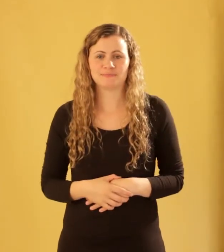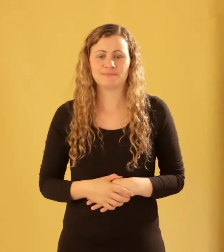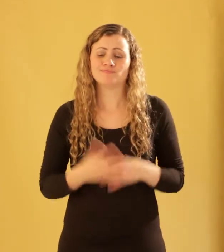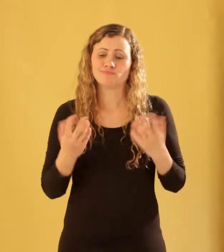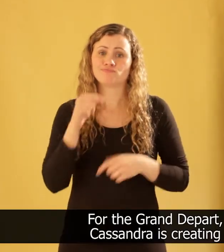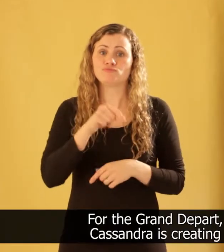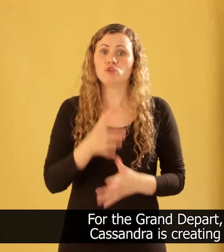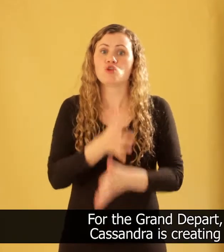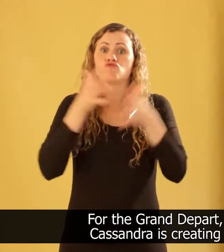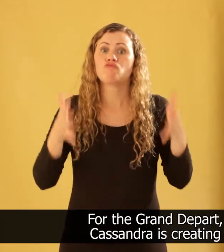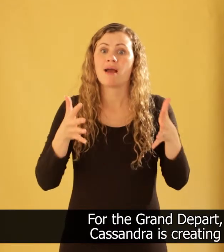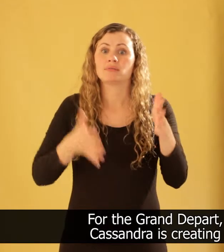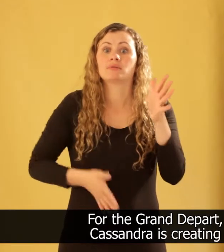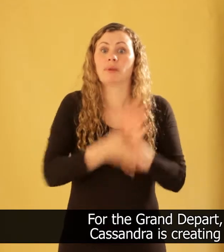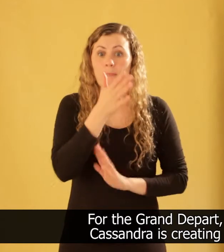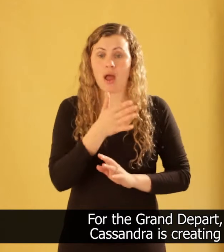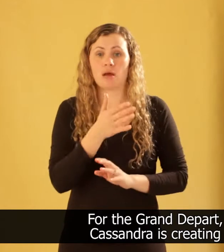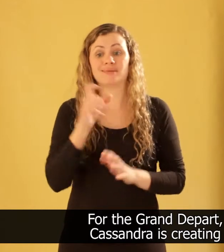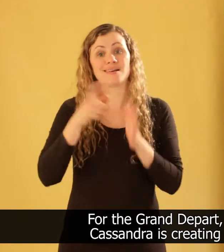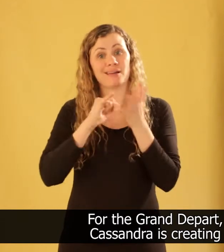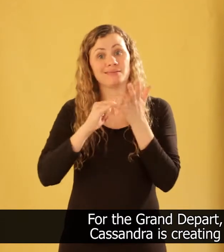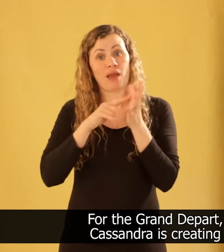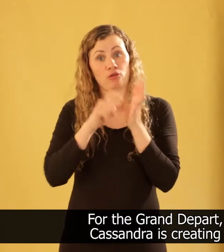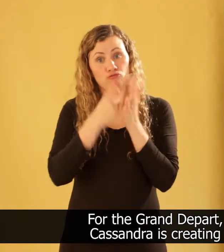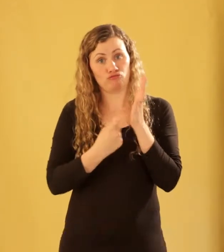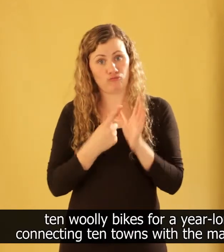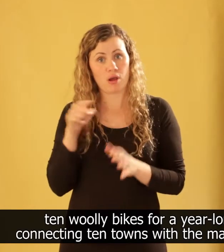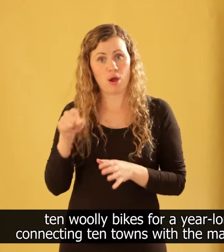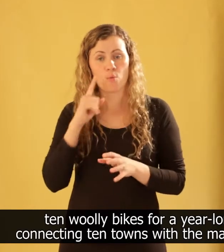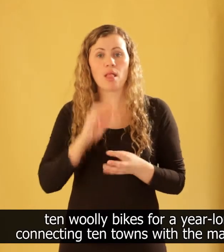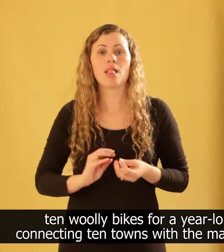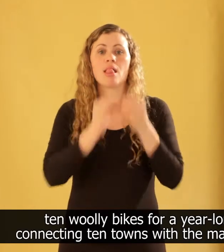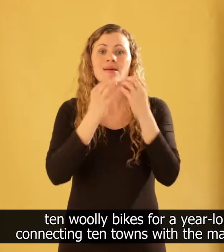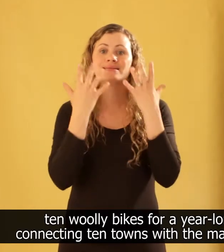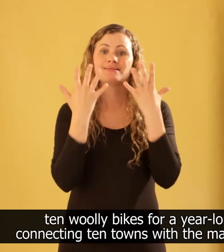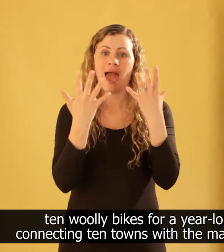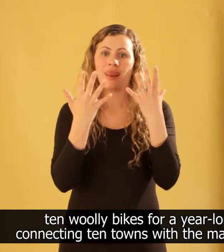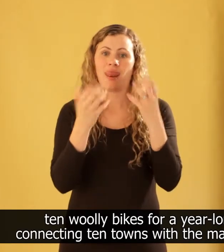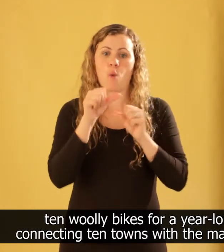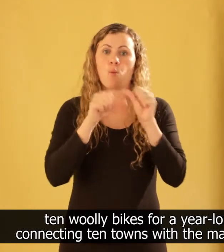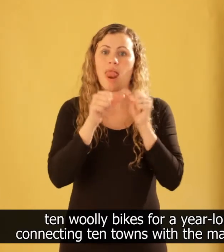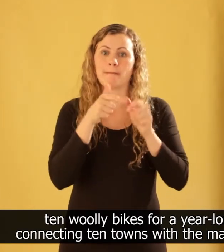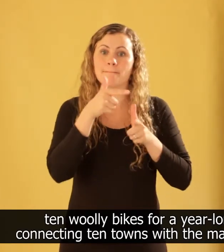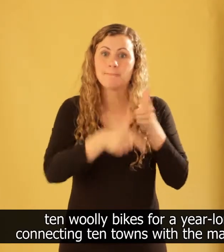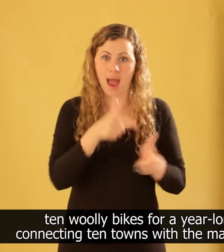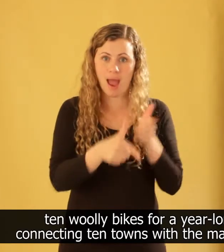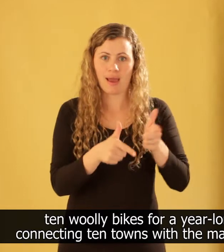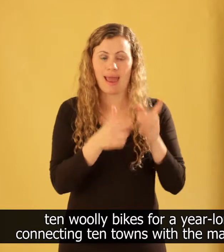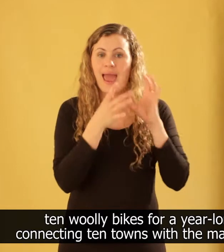For the Grandy part, Cassandra is creating 10 woolly bikes for a year-long trail, connecting